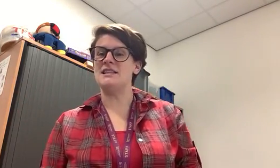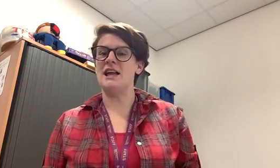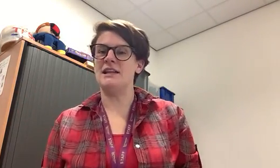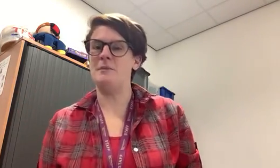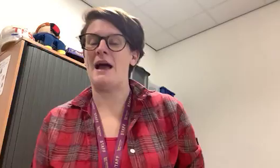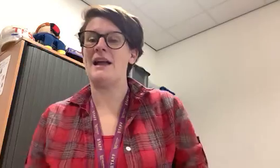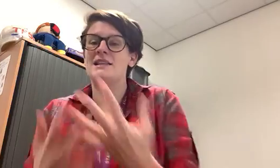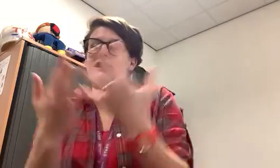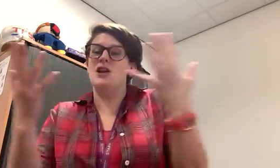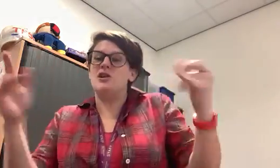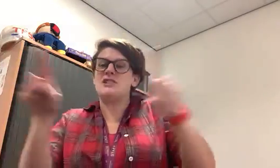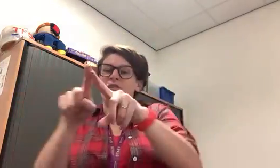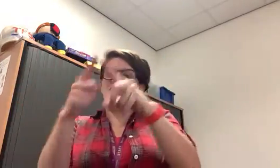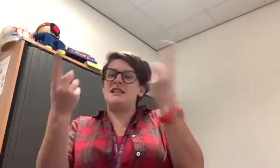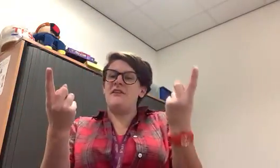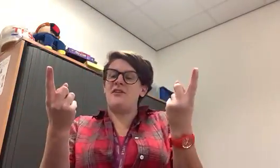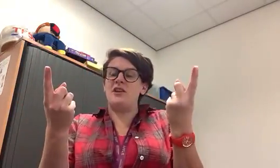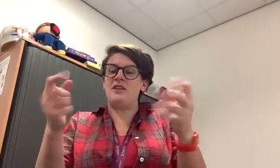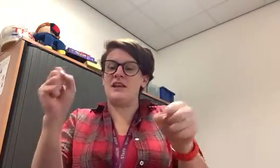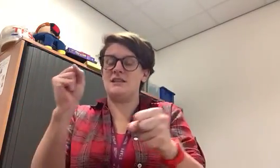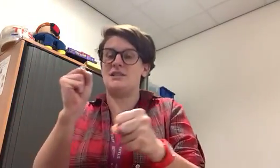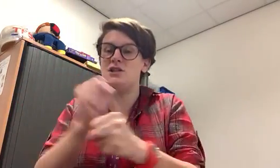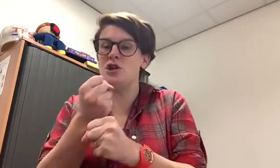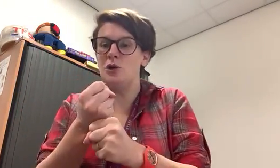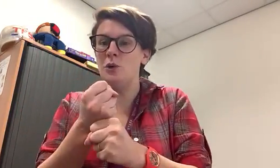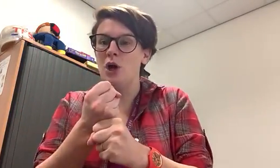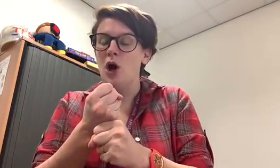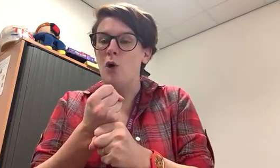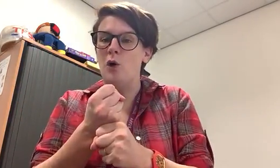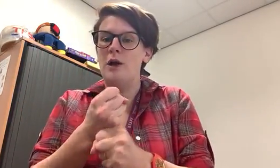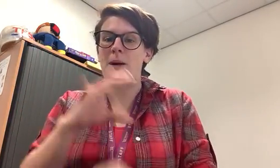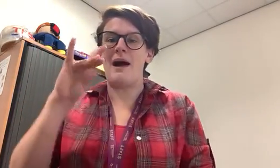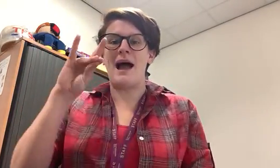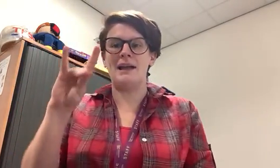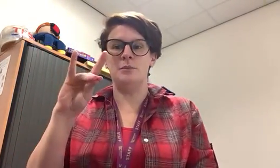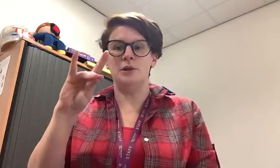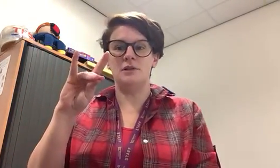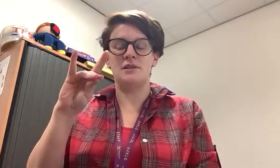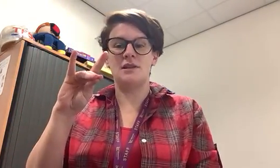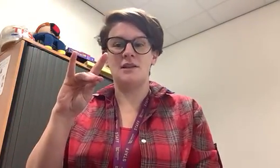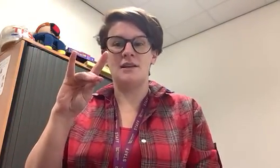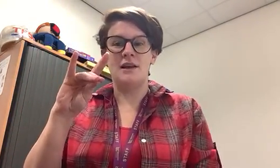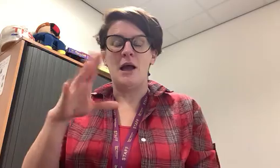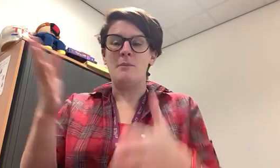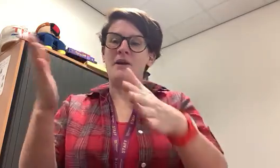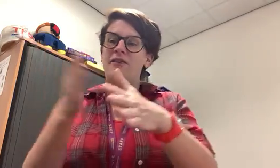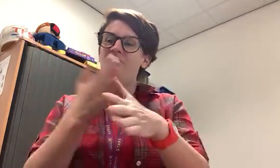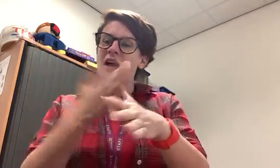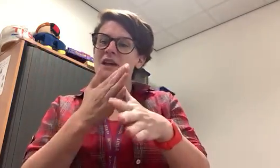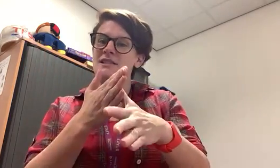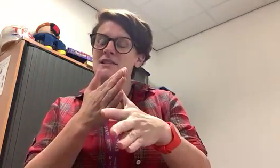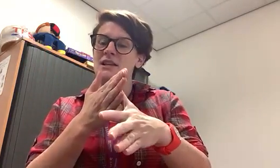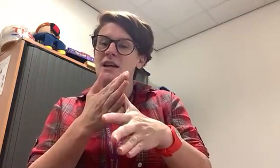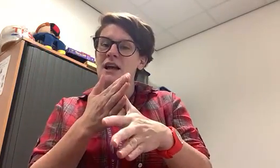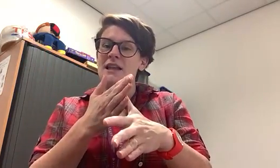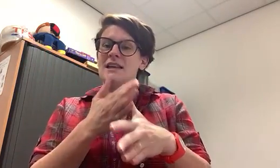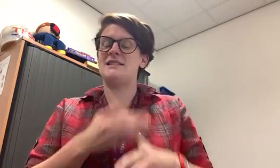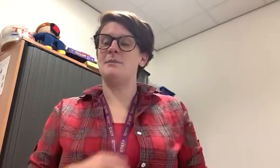learning pack has lots of different things to do all about animals but first there's some